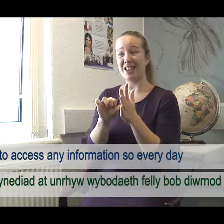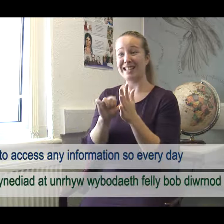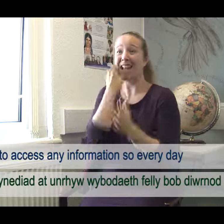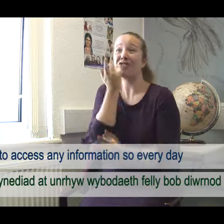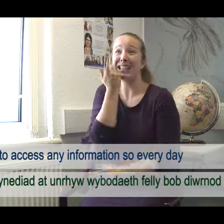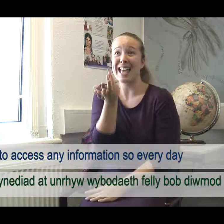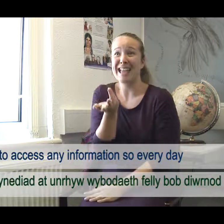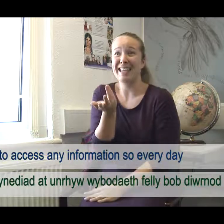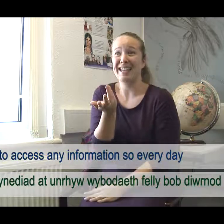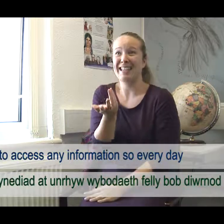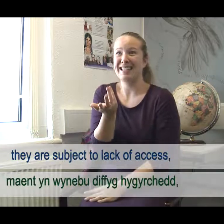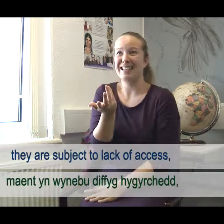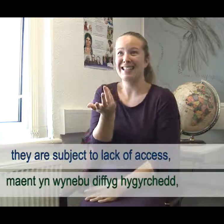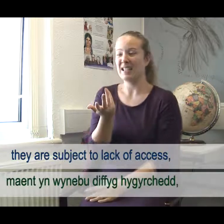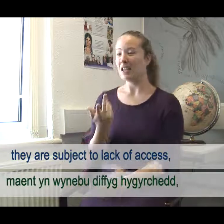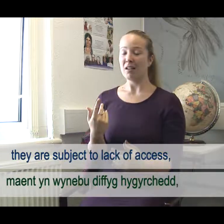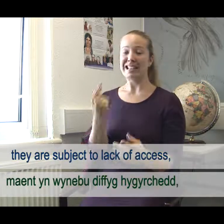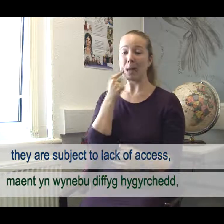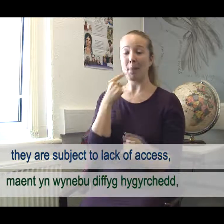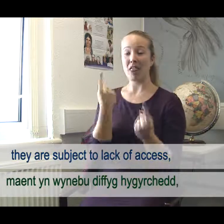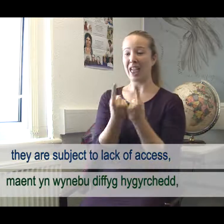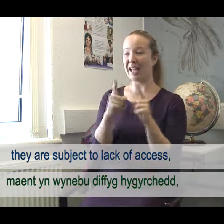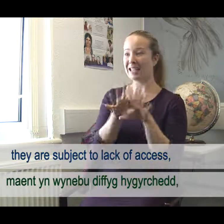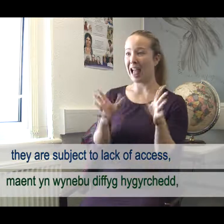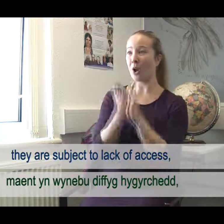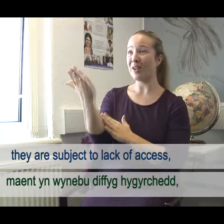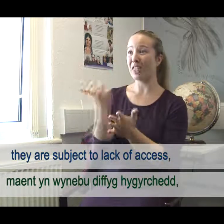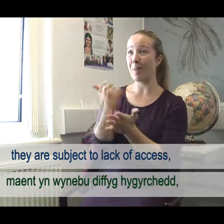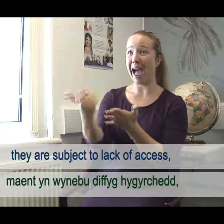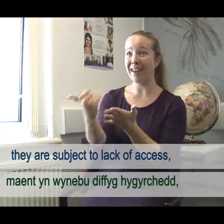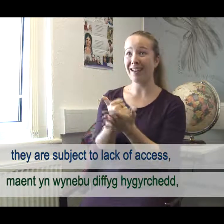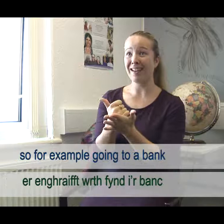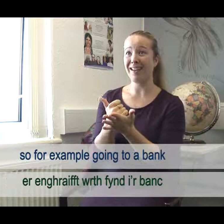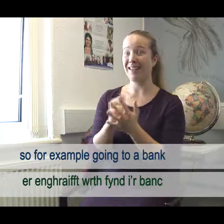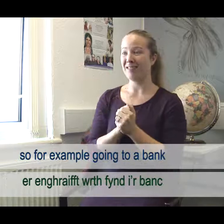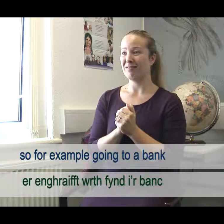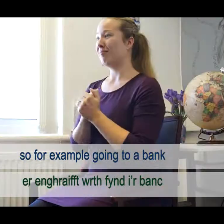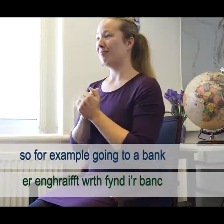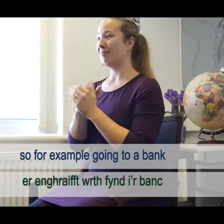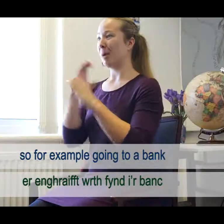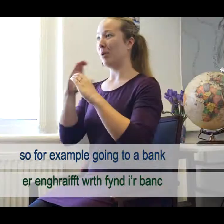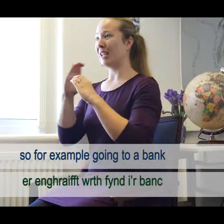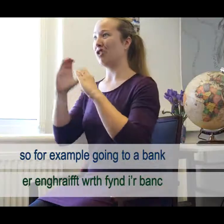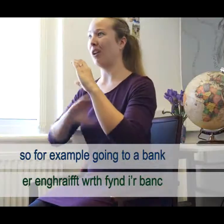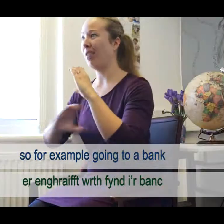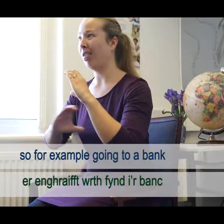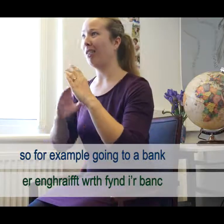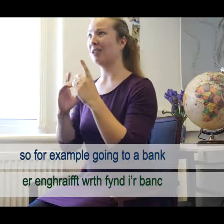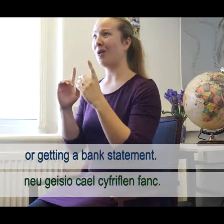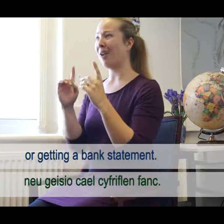information. So every day they're subject to lack of access. So for example, going to a bank or